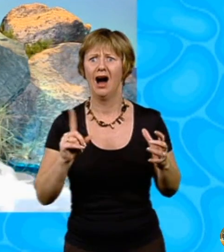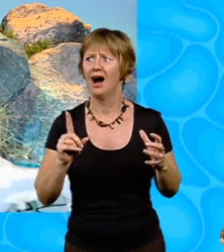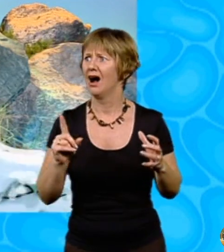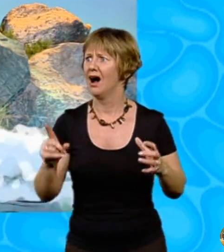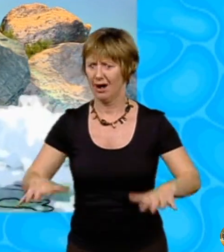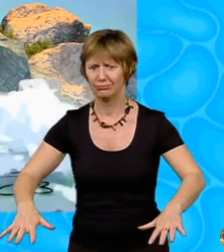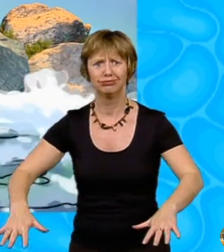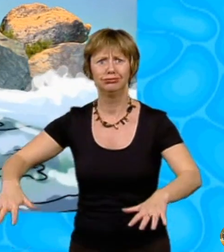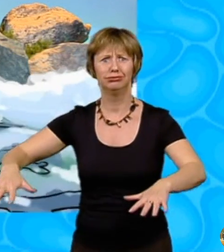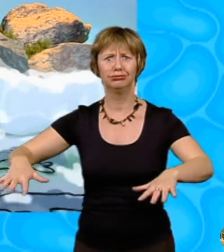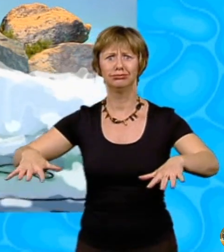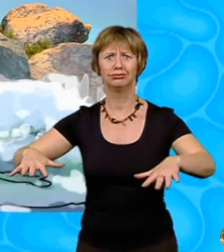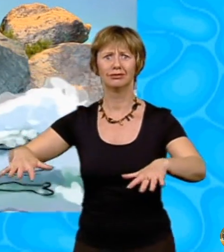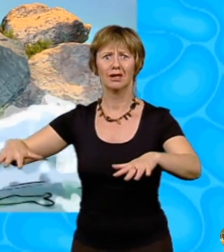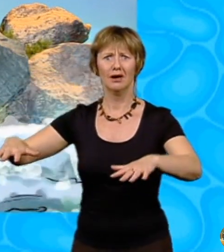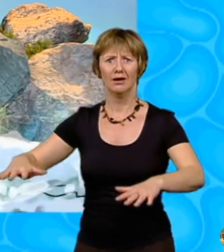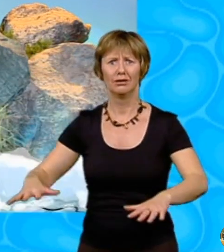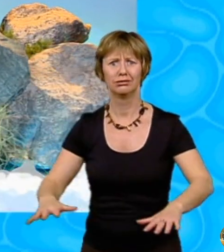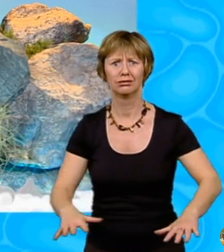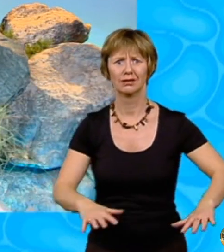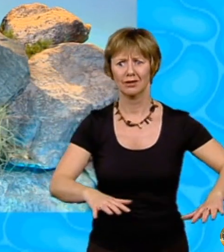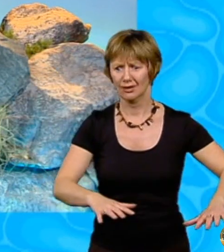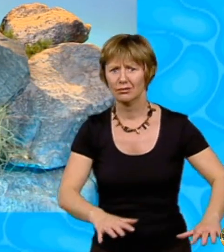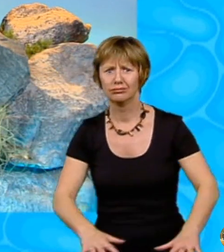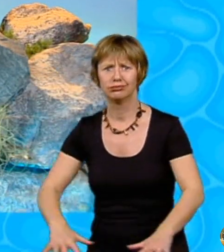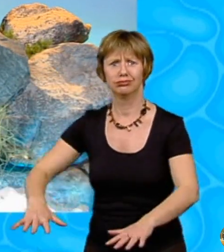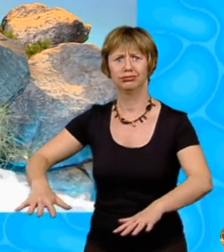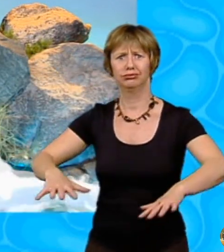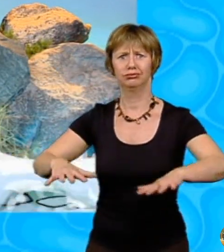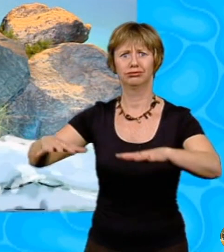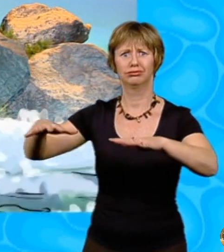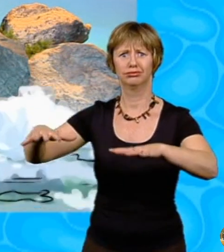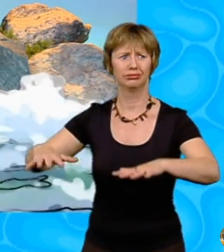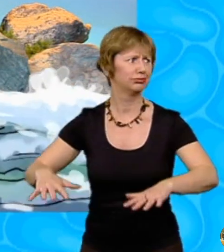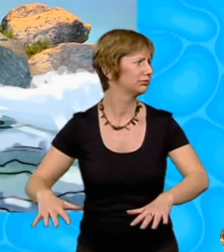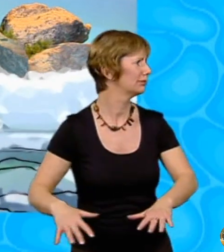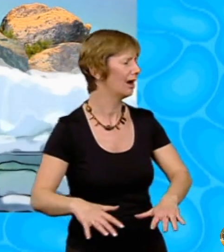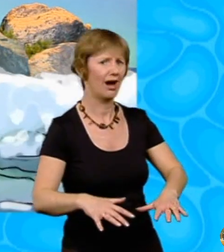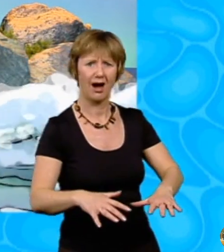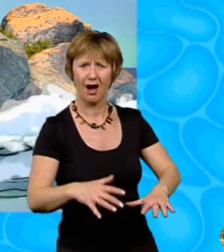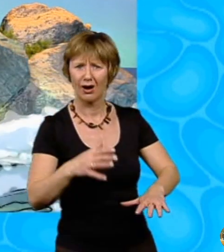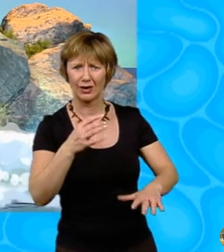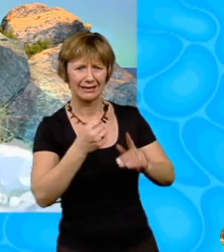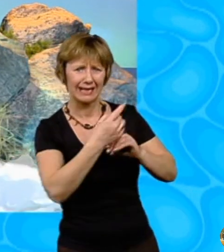tide, which had seemed so gentle and far away before, was now racing up the beach like a galloping horse. And it was only a few metres away.